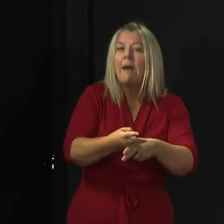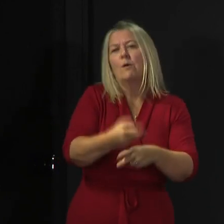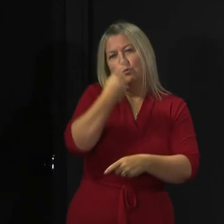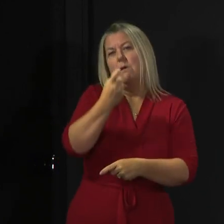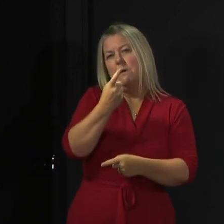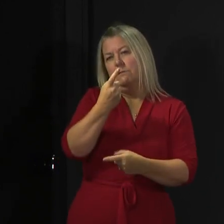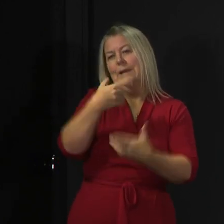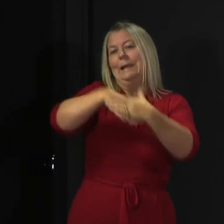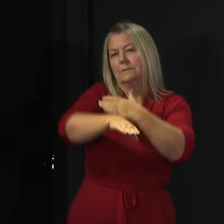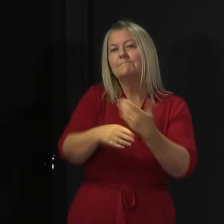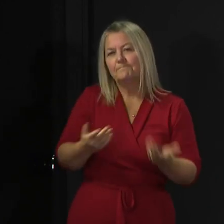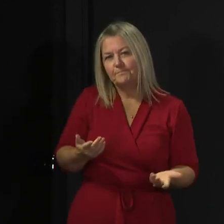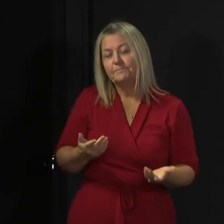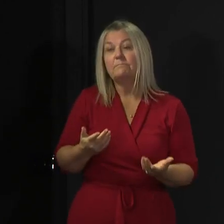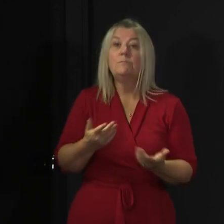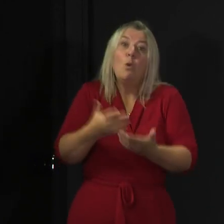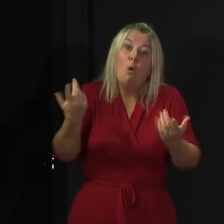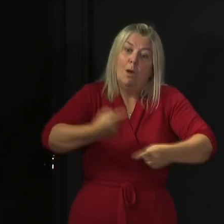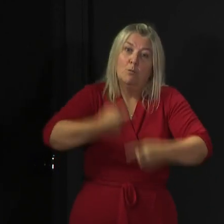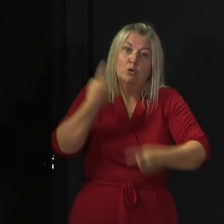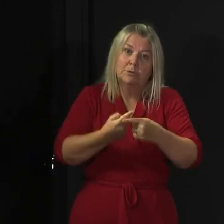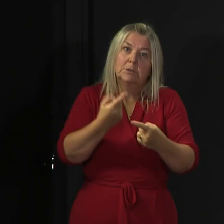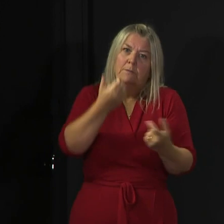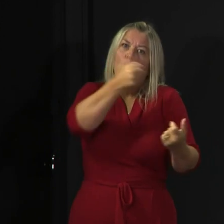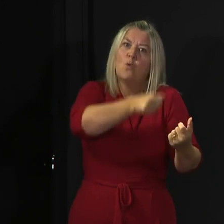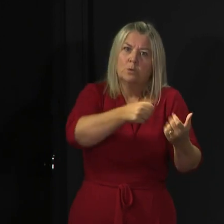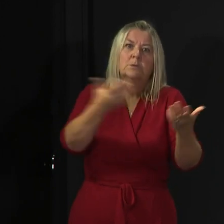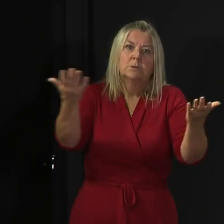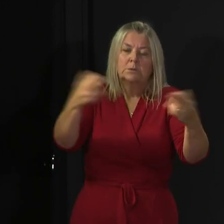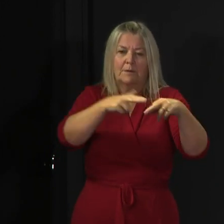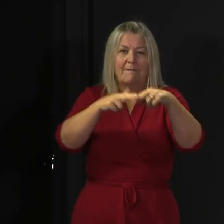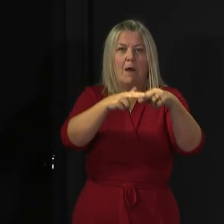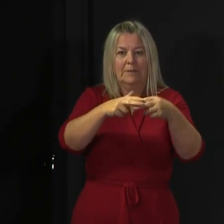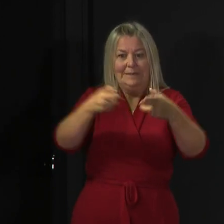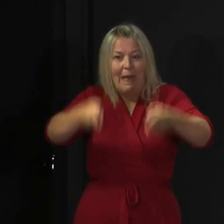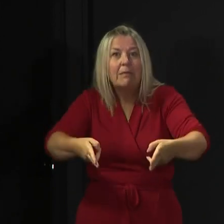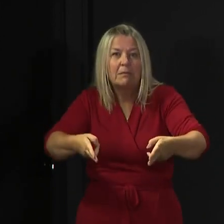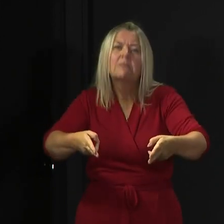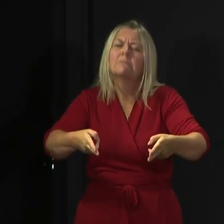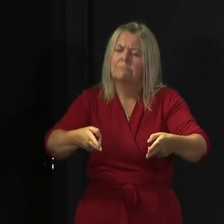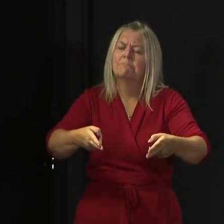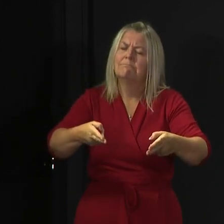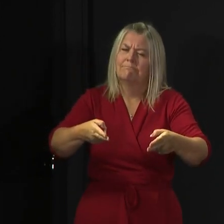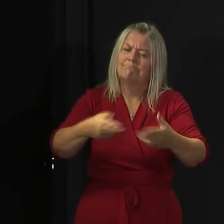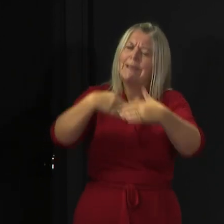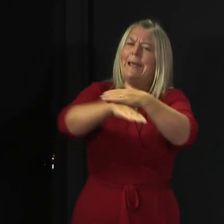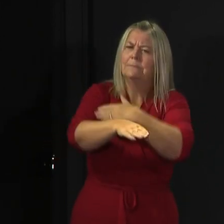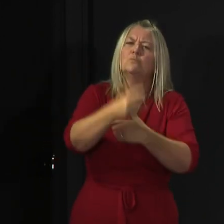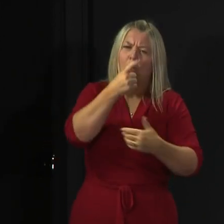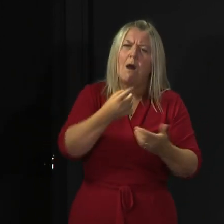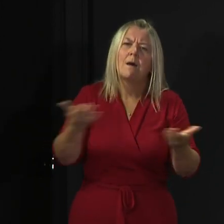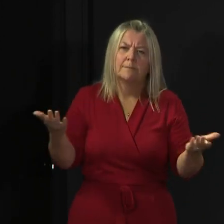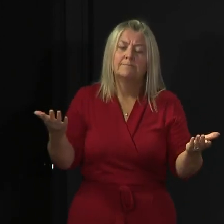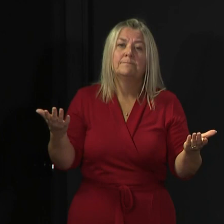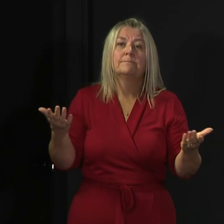a family emergency, such as a bereavement, could also constitute reasonable grounds for visiting indoors. However, in general,